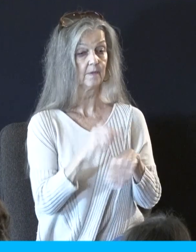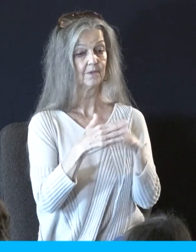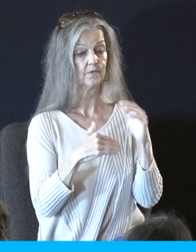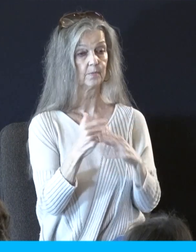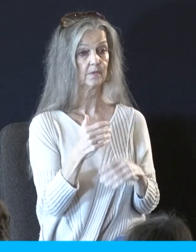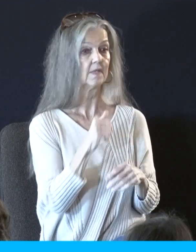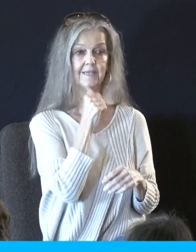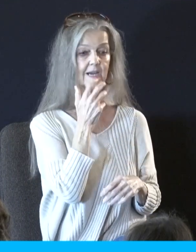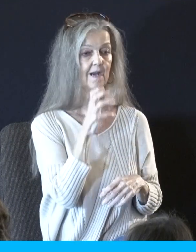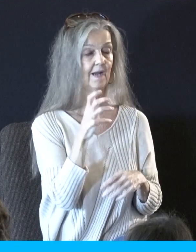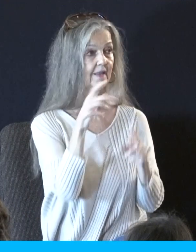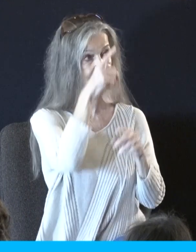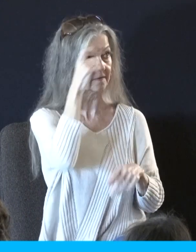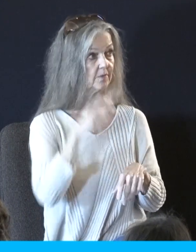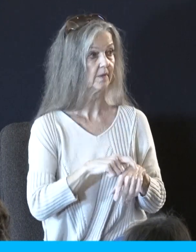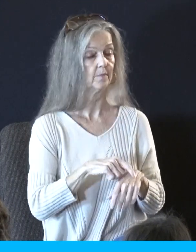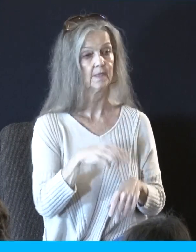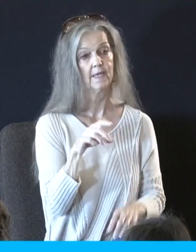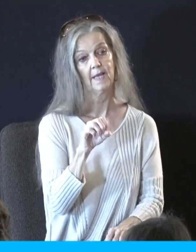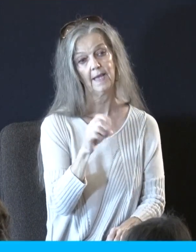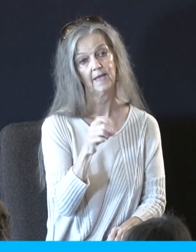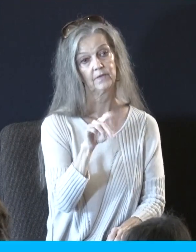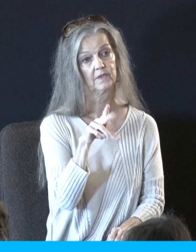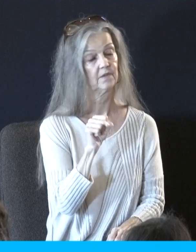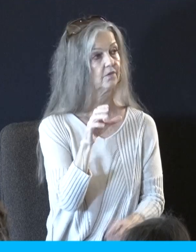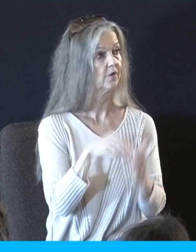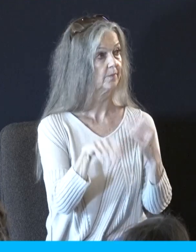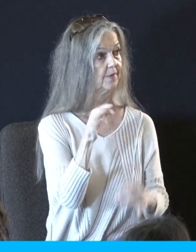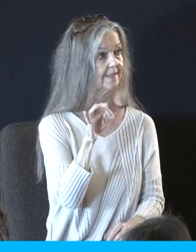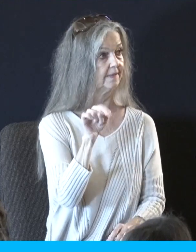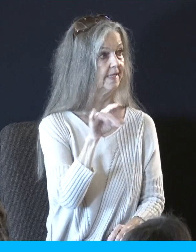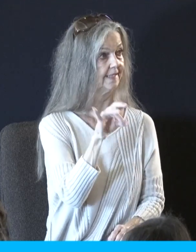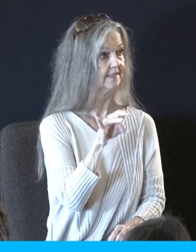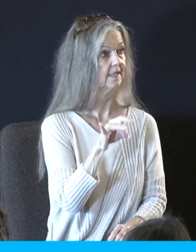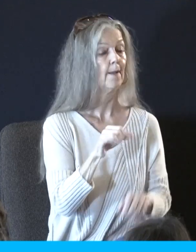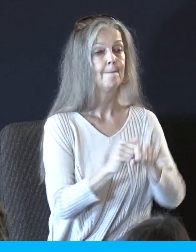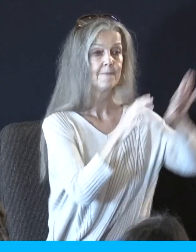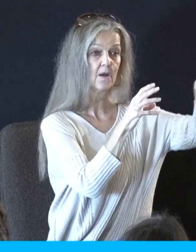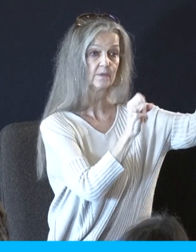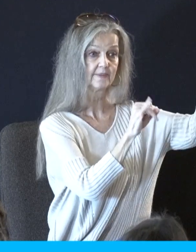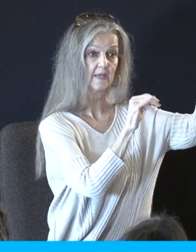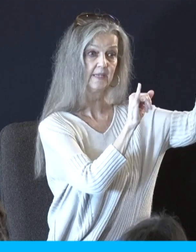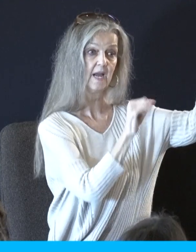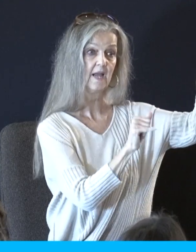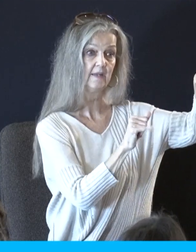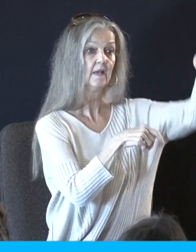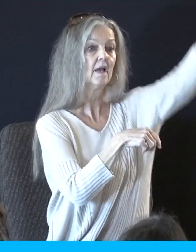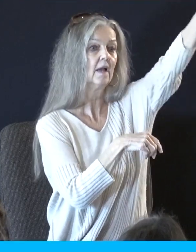Exodus 19.18 states that Mount Sinai was all in smoke because the Lord descended